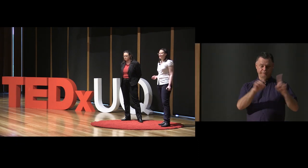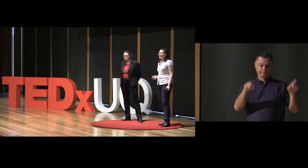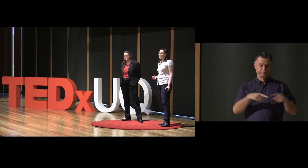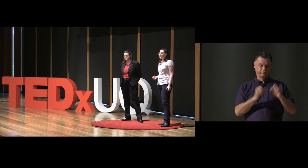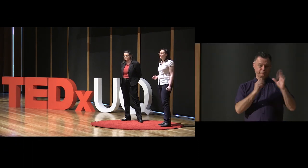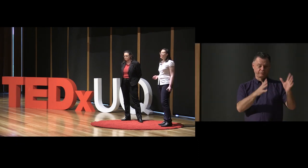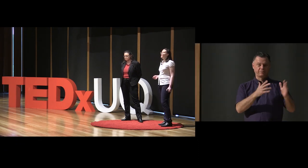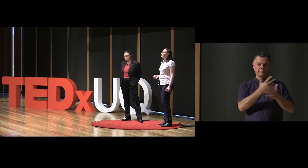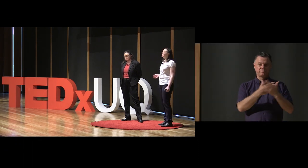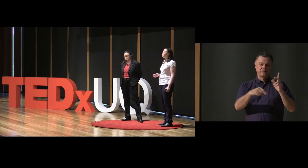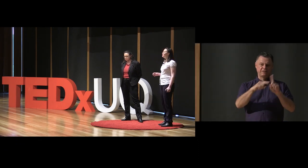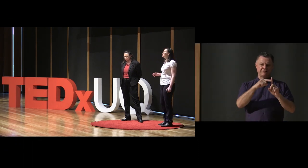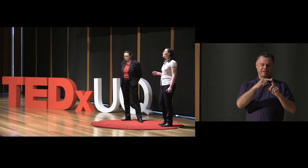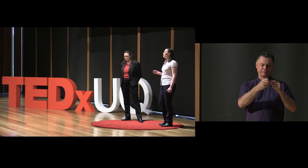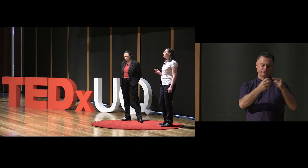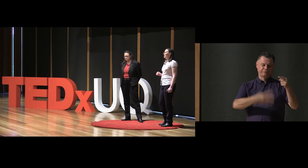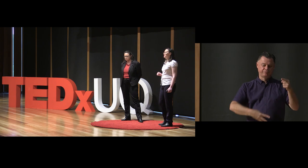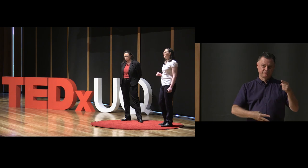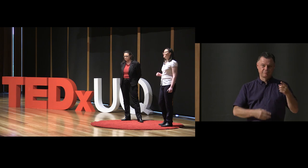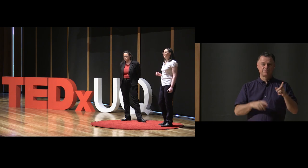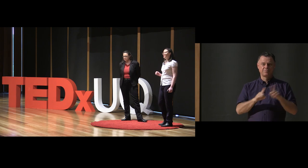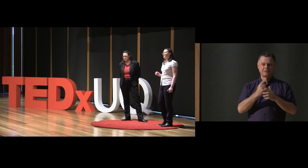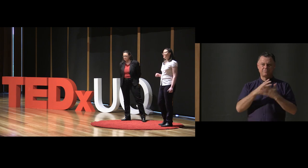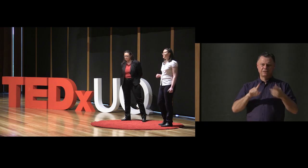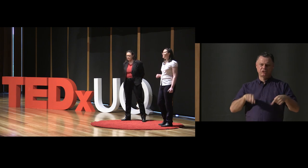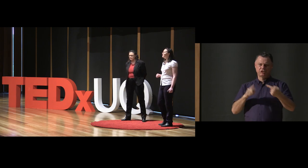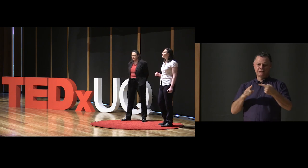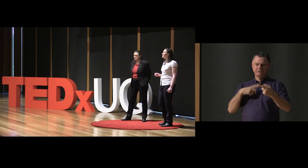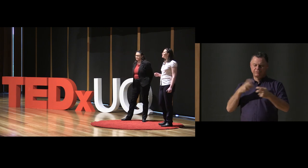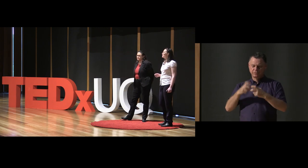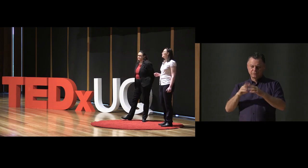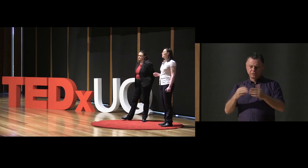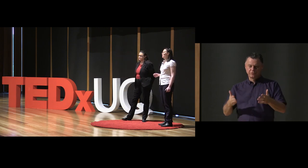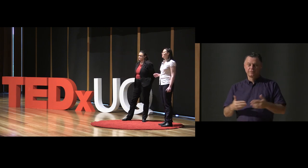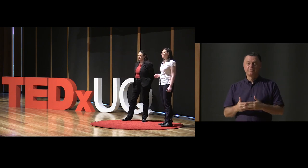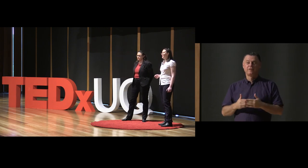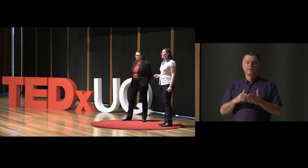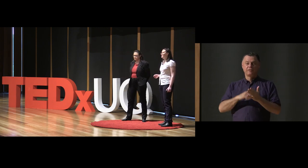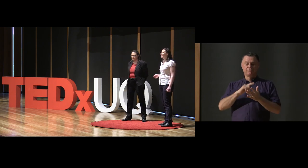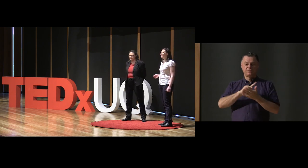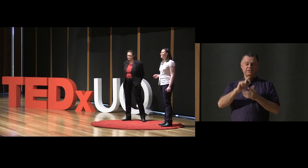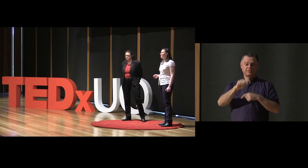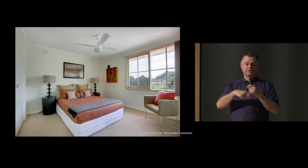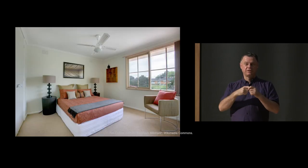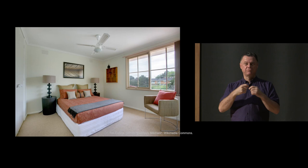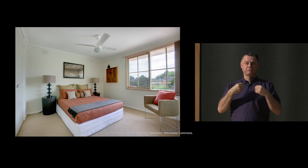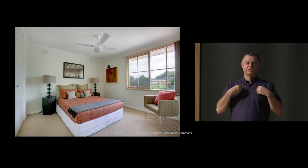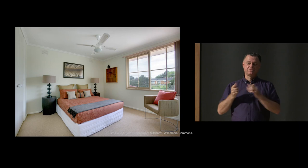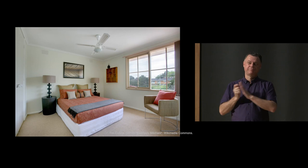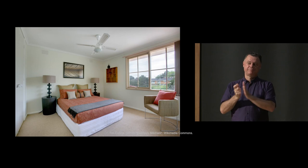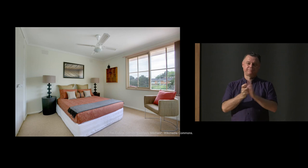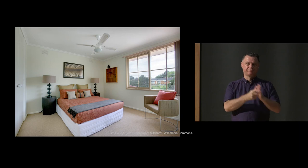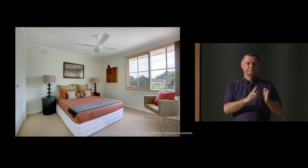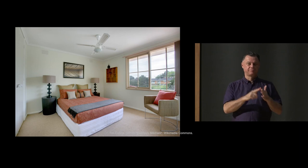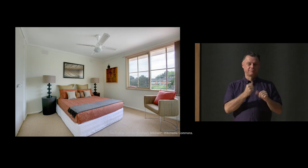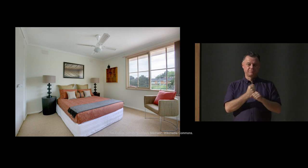in Auslan. But there are also a lot of challenges that would need to be solved before this could become a commercial device. Let's